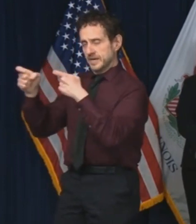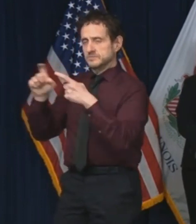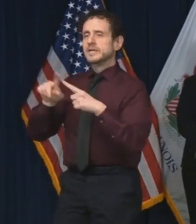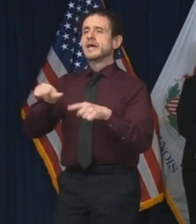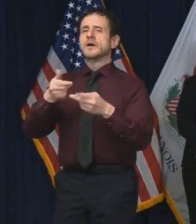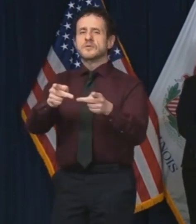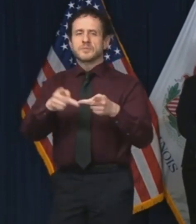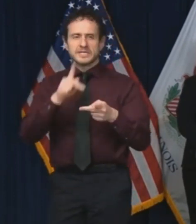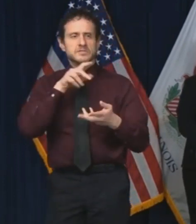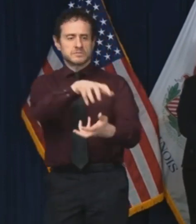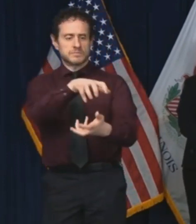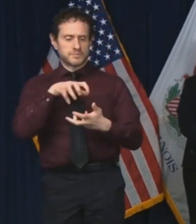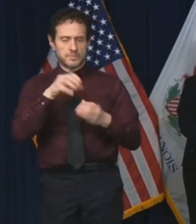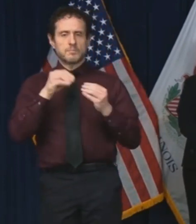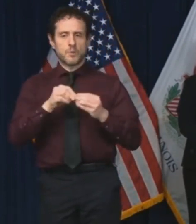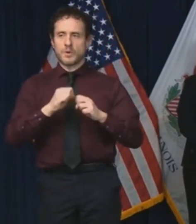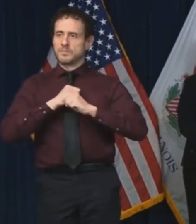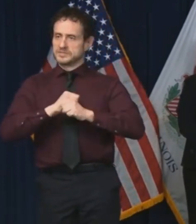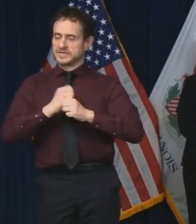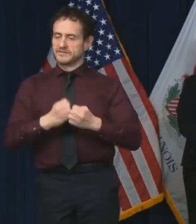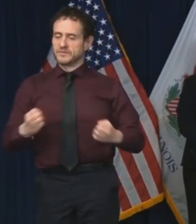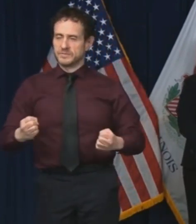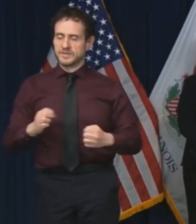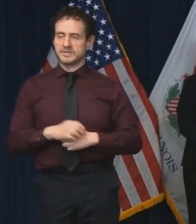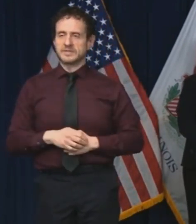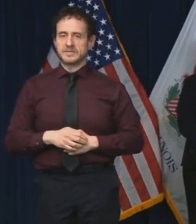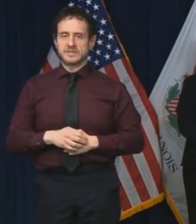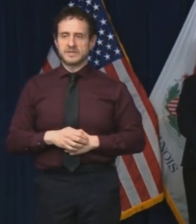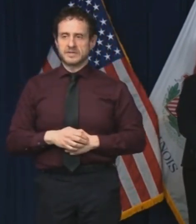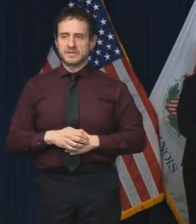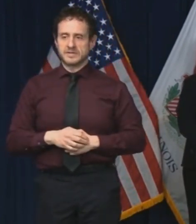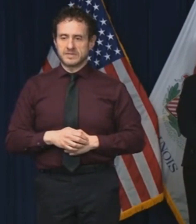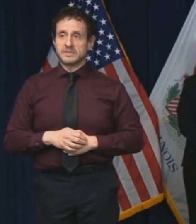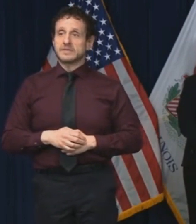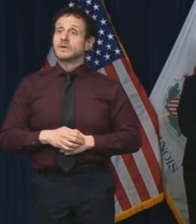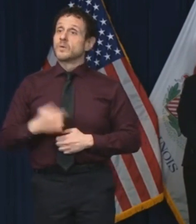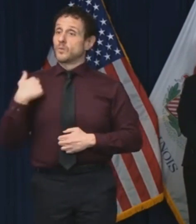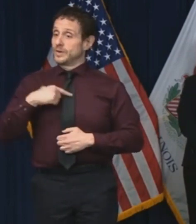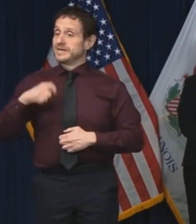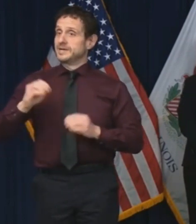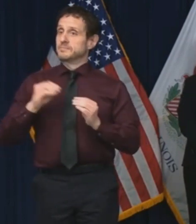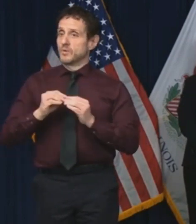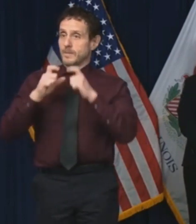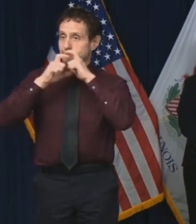acquire more protective gear, including a shortage of child-sized masks.